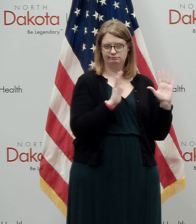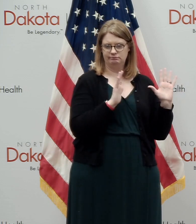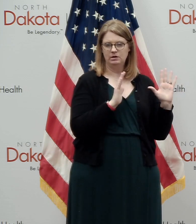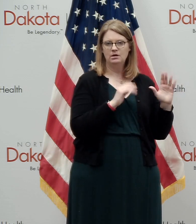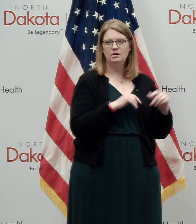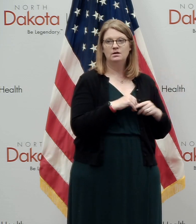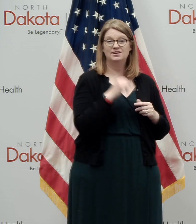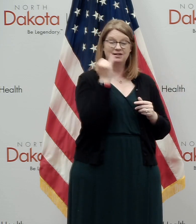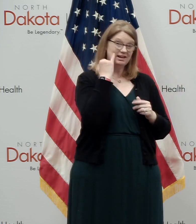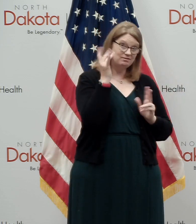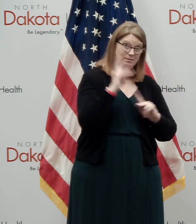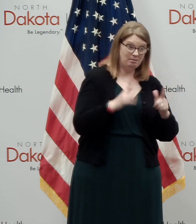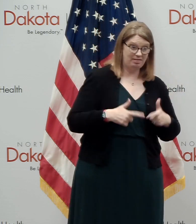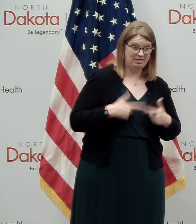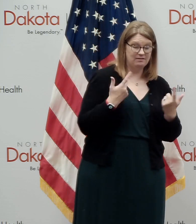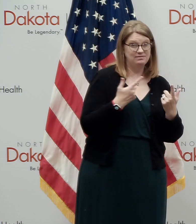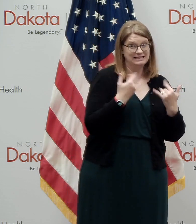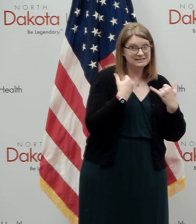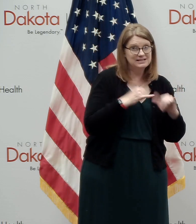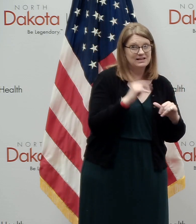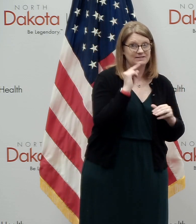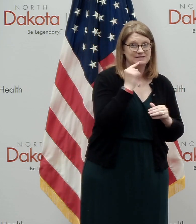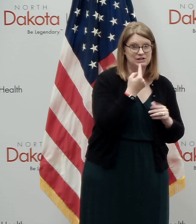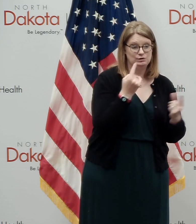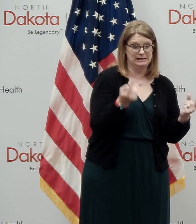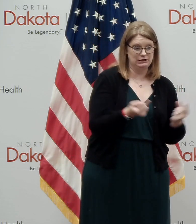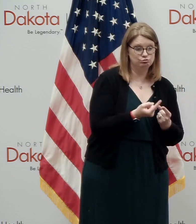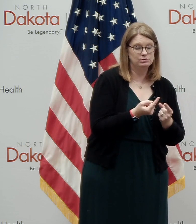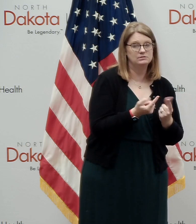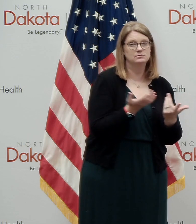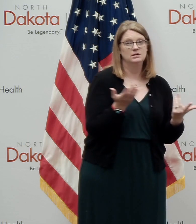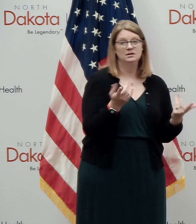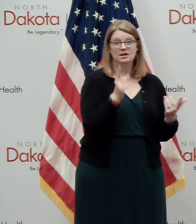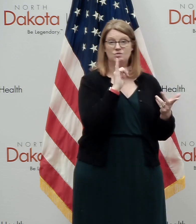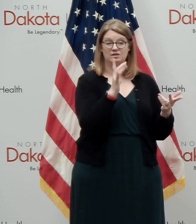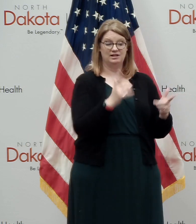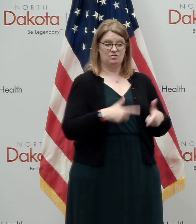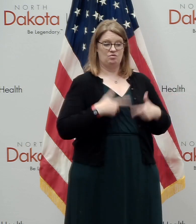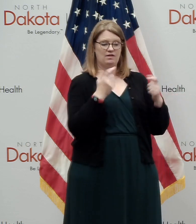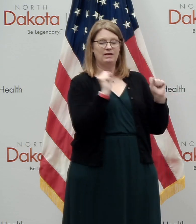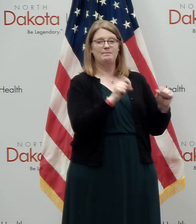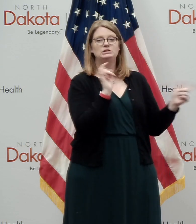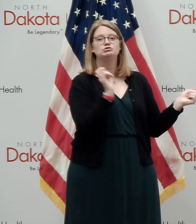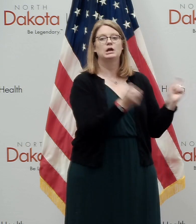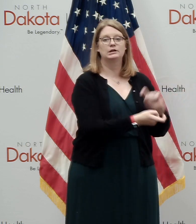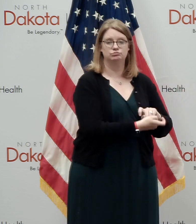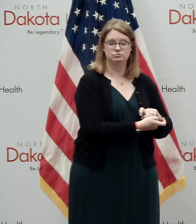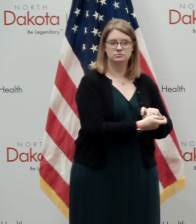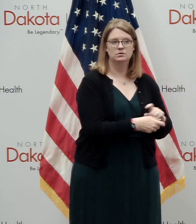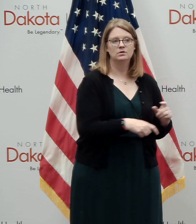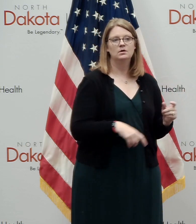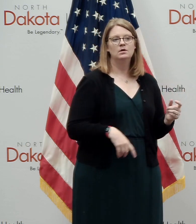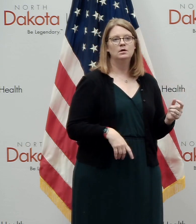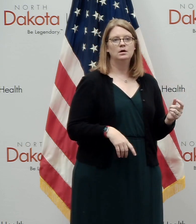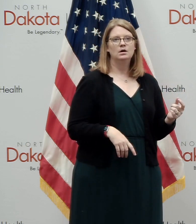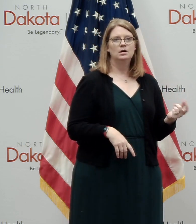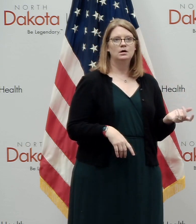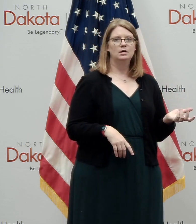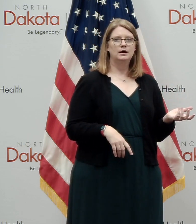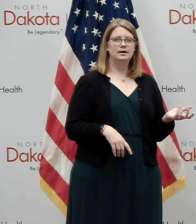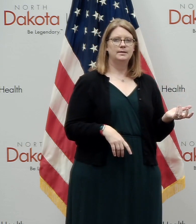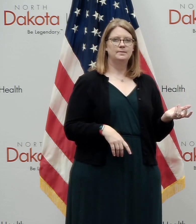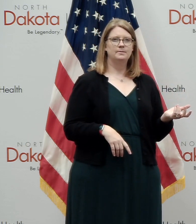even if people live, they can have serious injuries, you know, that can change their, change their life. And the people that, that have to